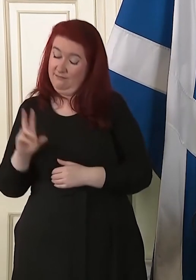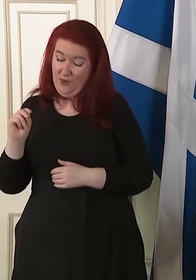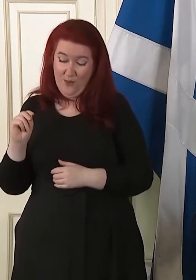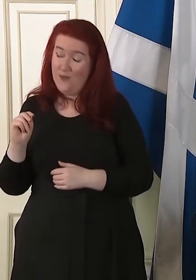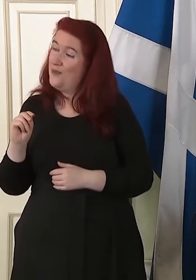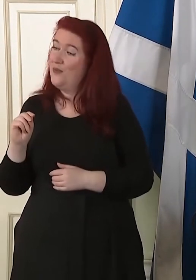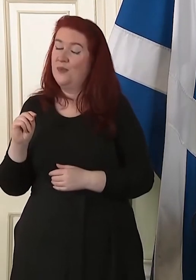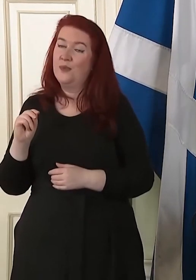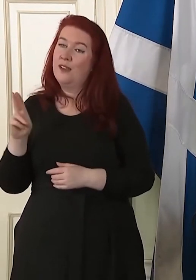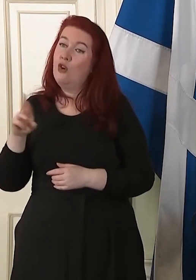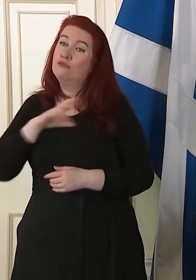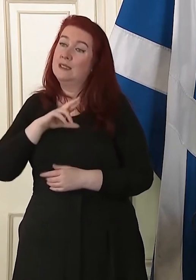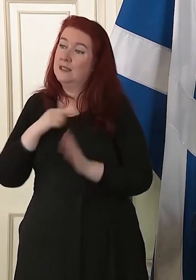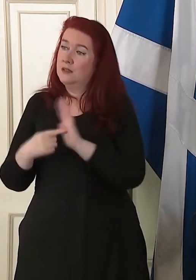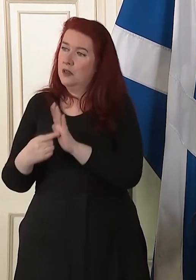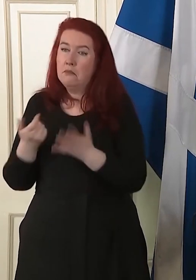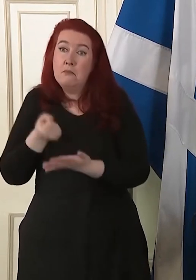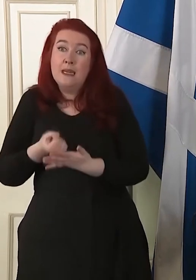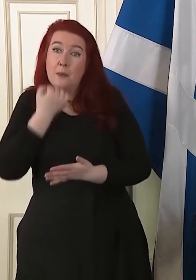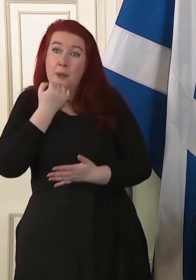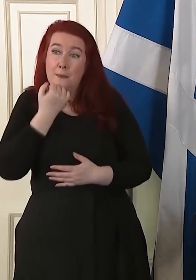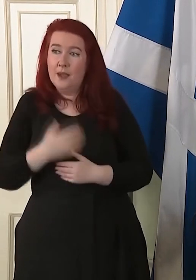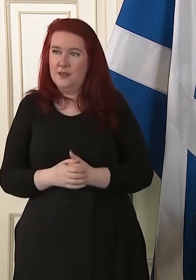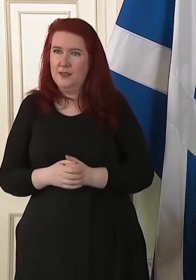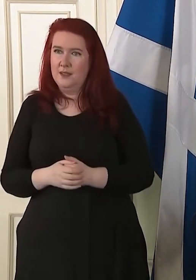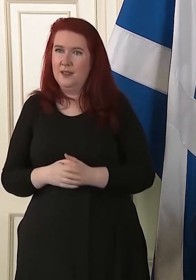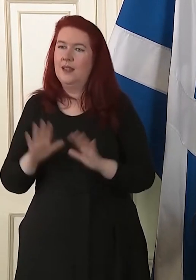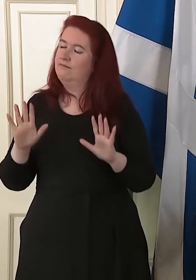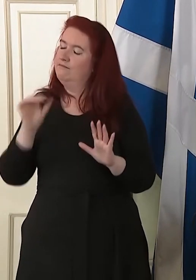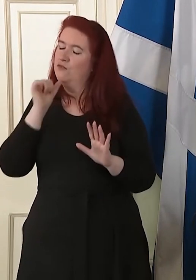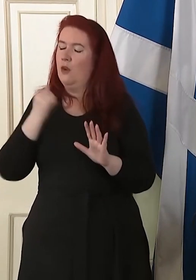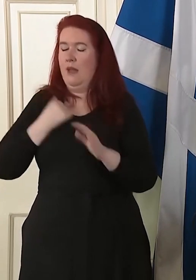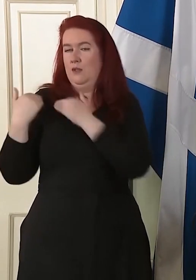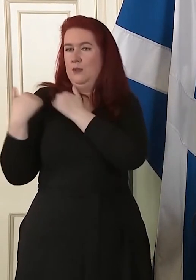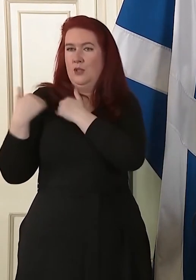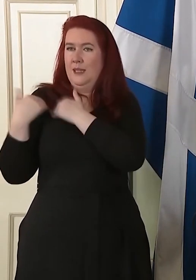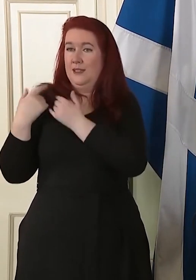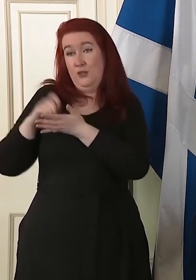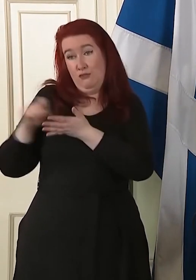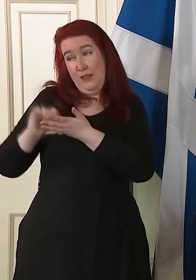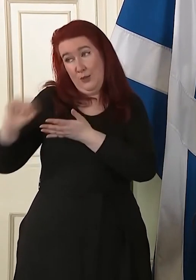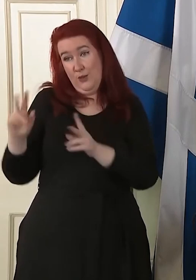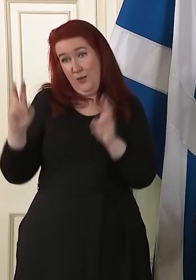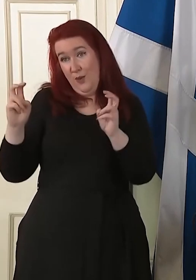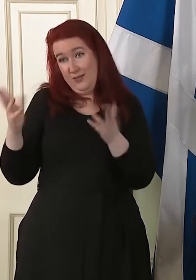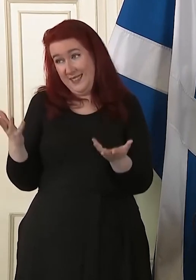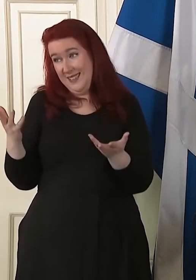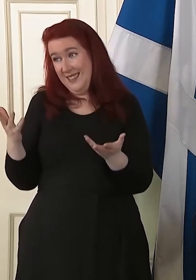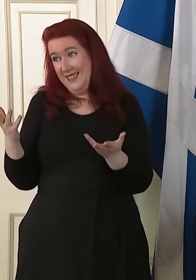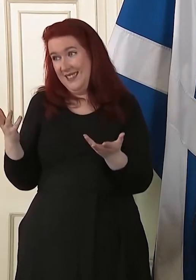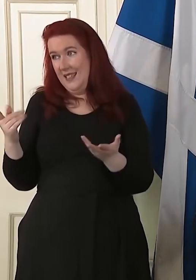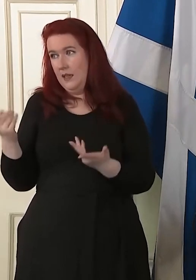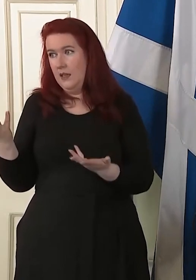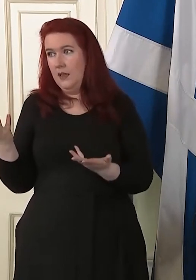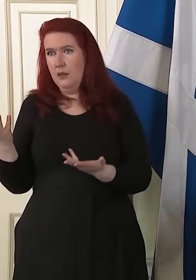reasons I've set out, I... There's a minimum number. It's not my responsibility to write your headlines. That's probably not your responsibility